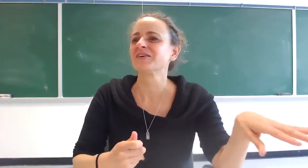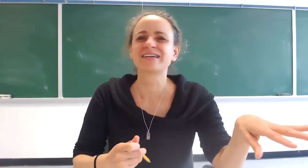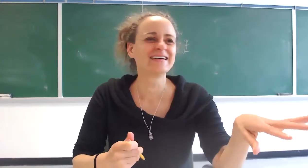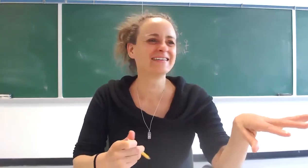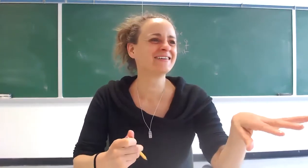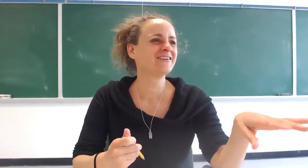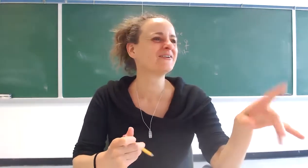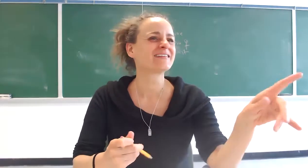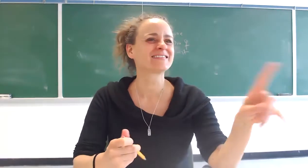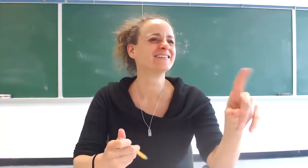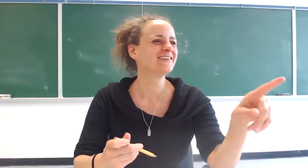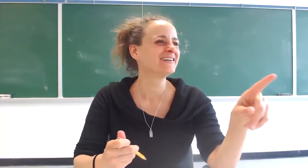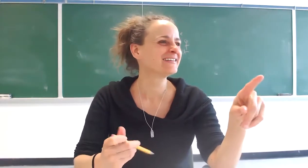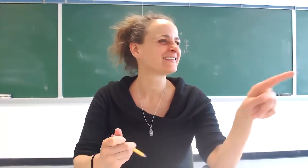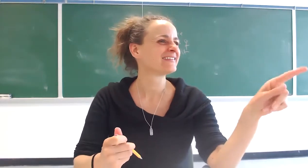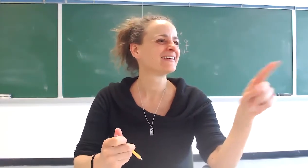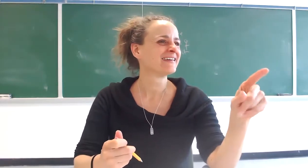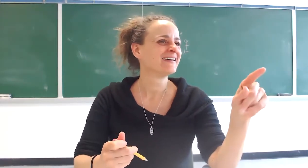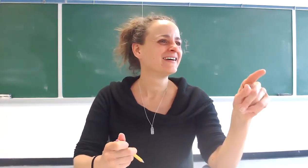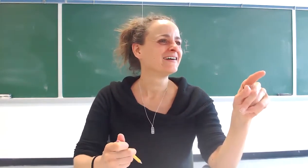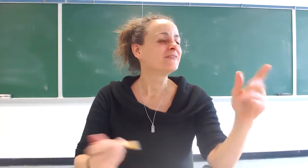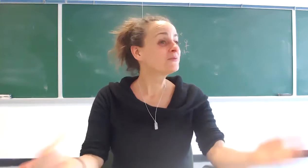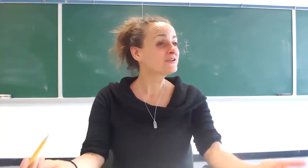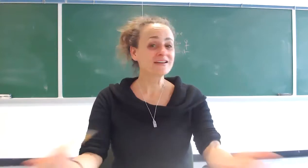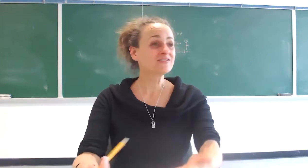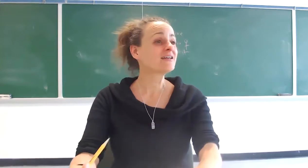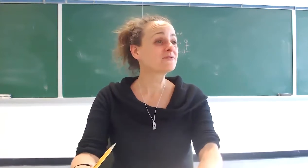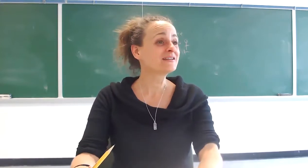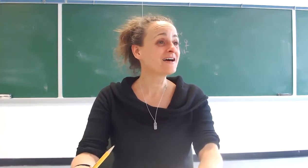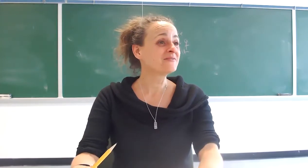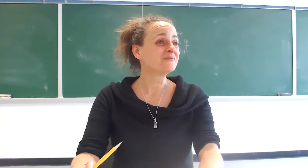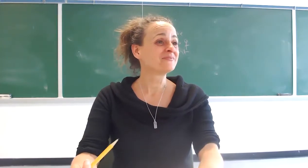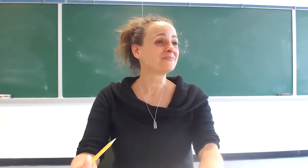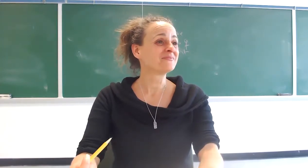who else you watch the lecture that i'm doing now no